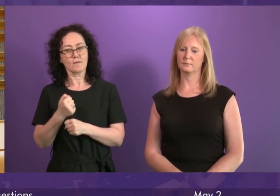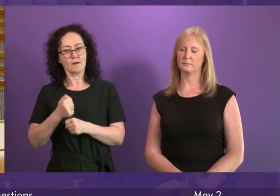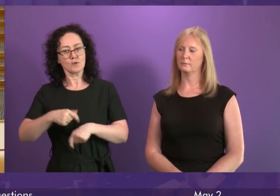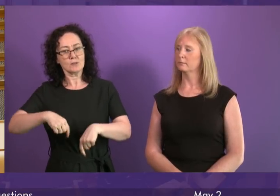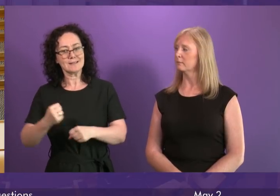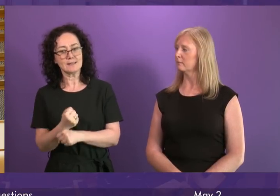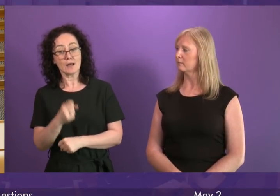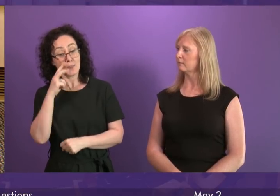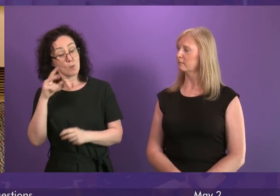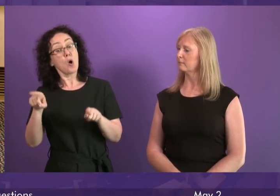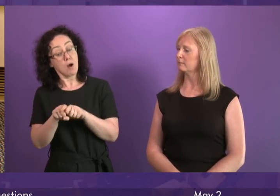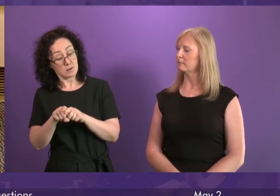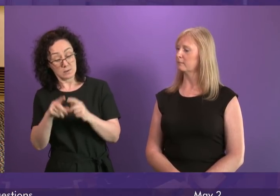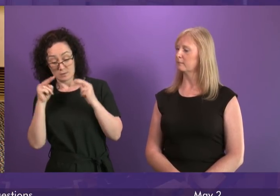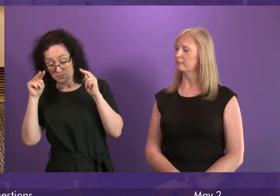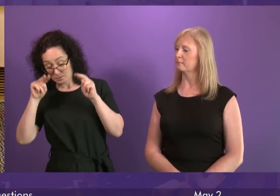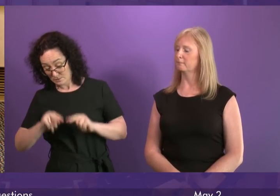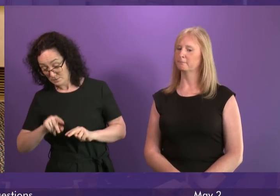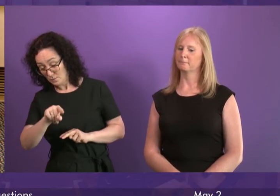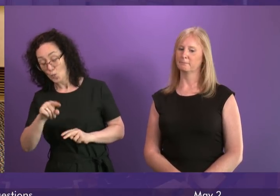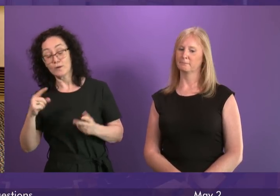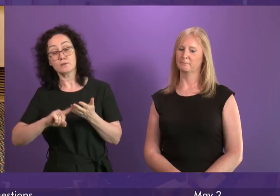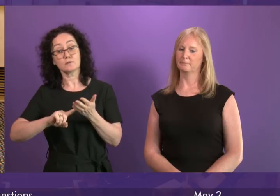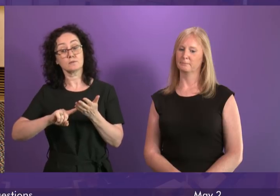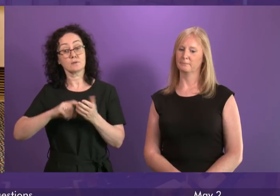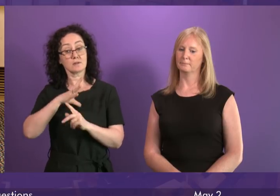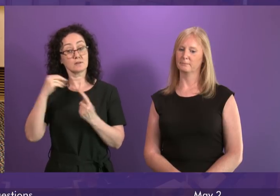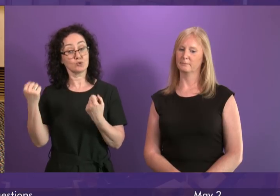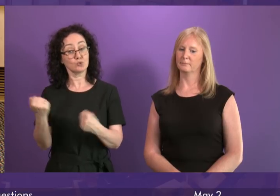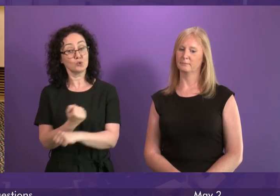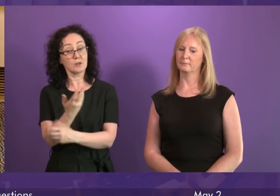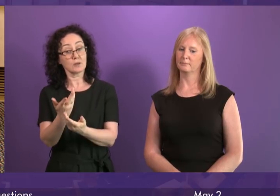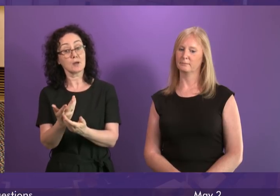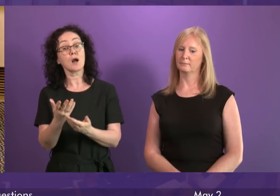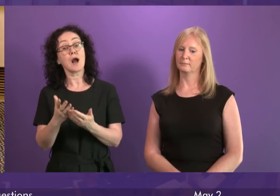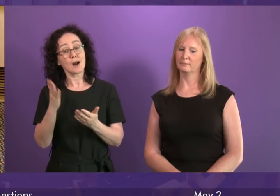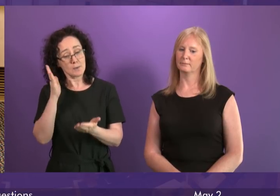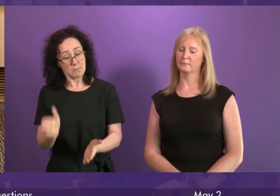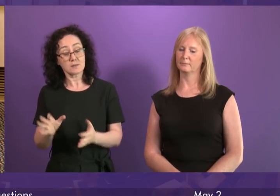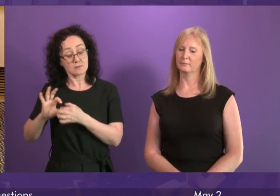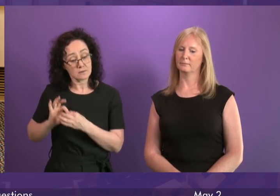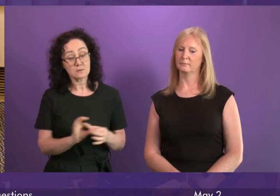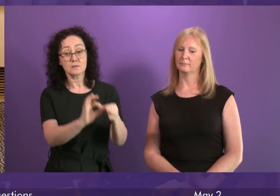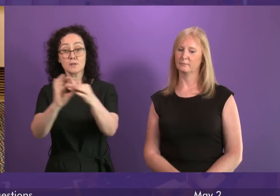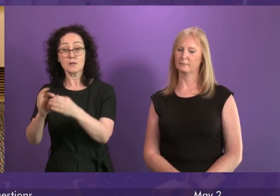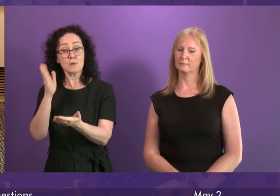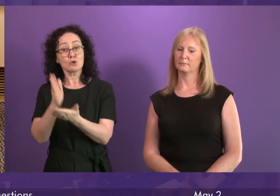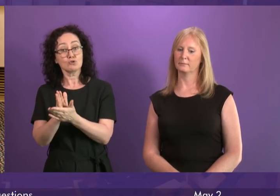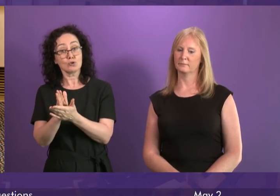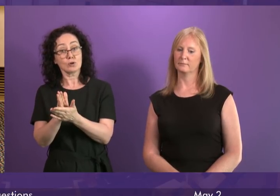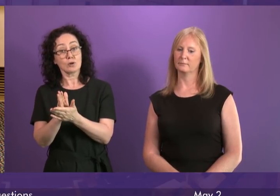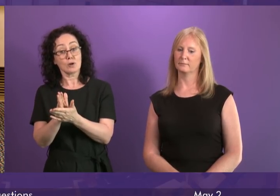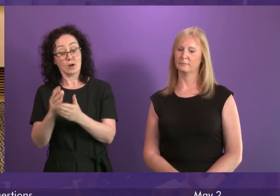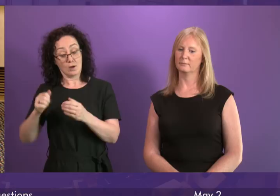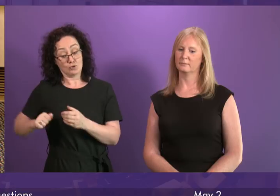suspect the Tories will be found wanting so I hope that changes as well so that together we can make sure Scotland is a world leader not just in the targets we set